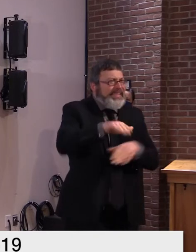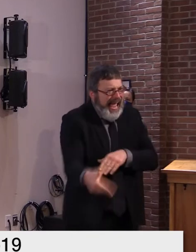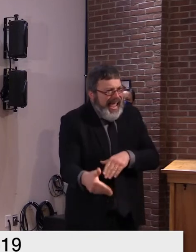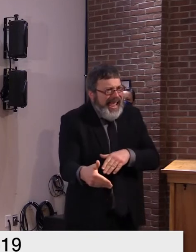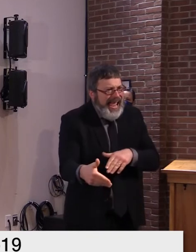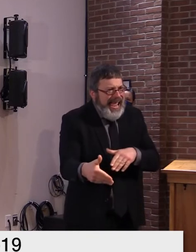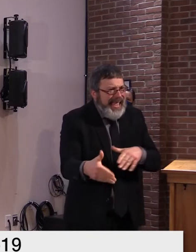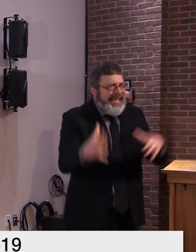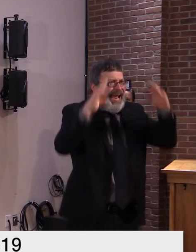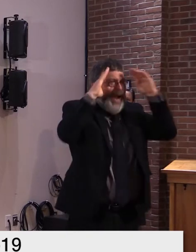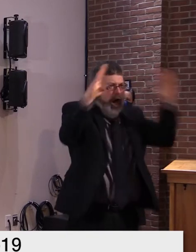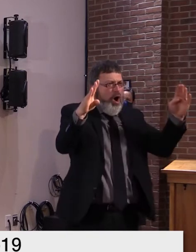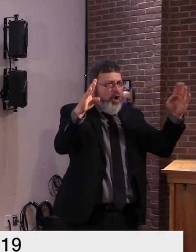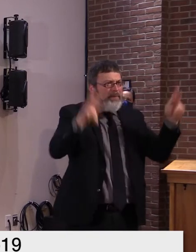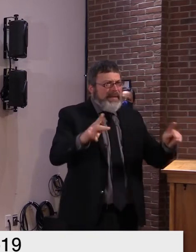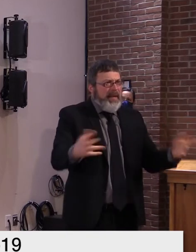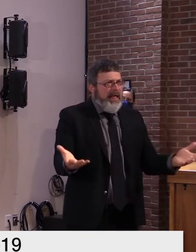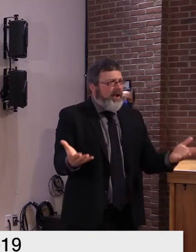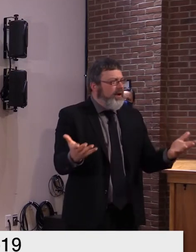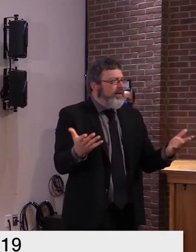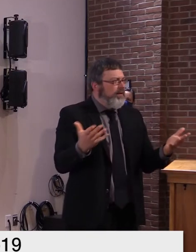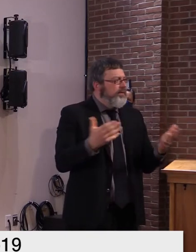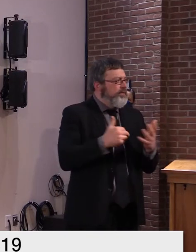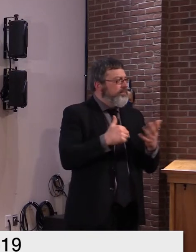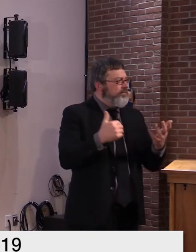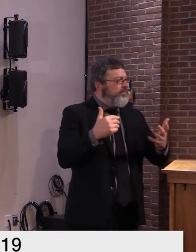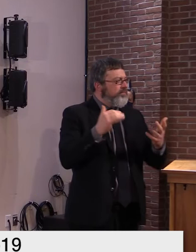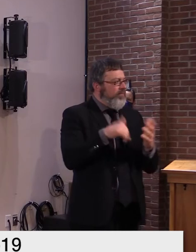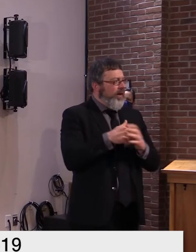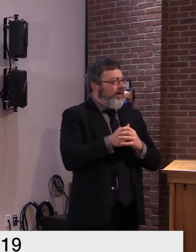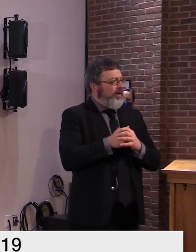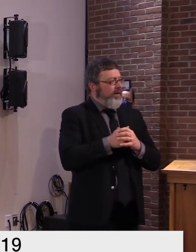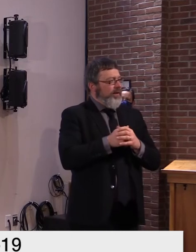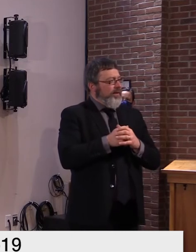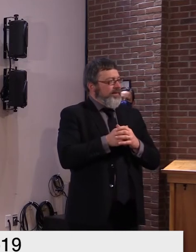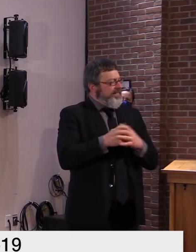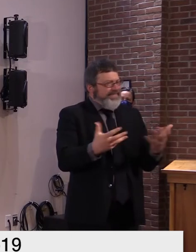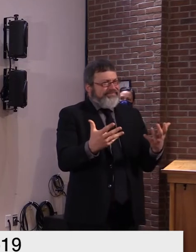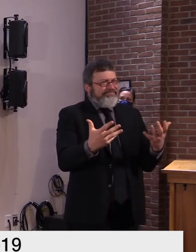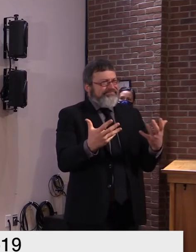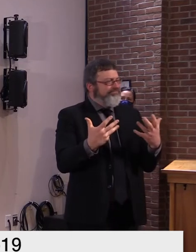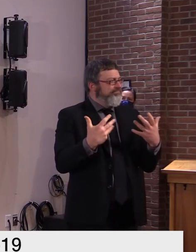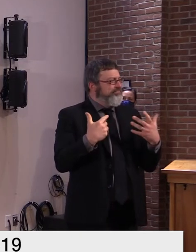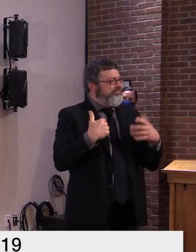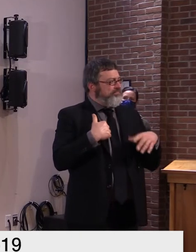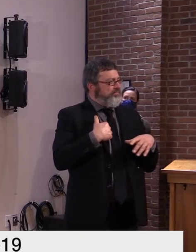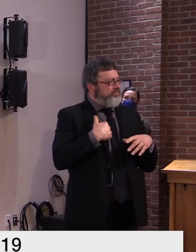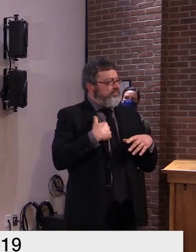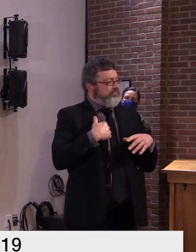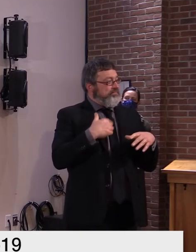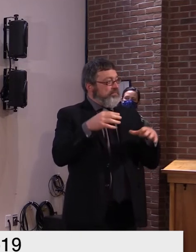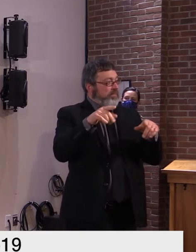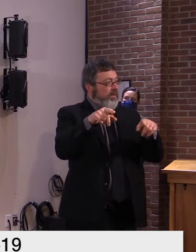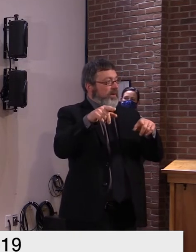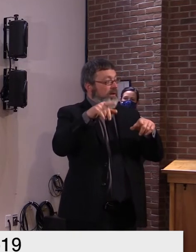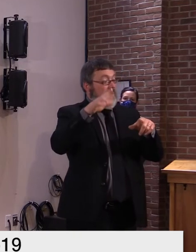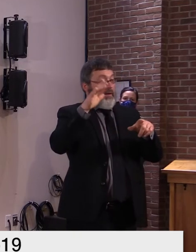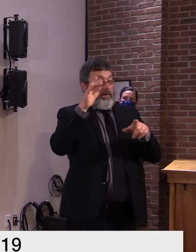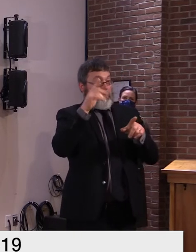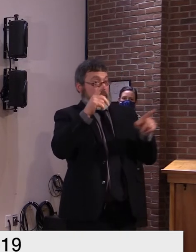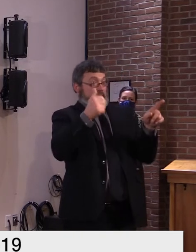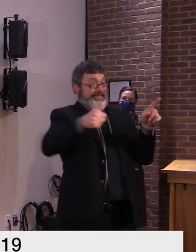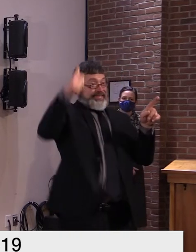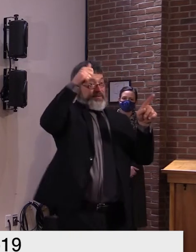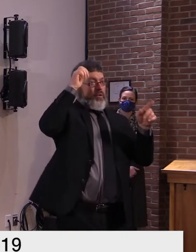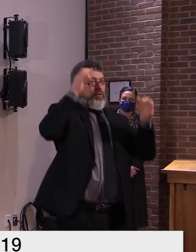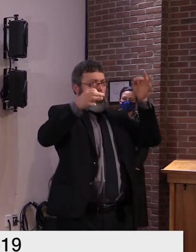is the problem here so again i uh i'm hoping uh the uh the supreme court will react uh in a an